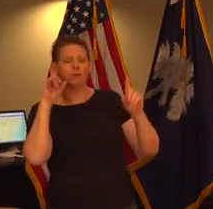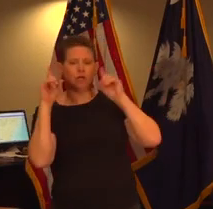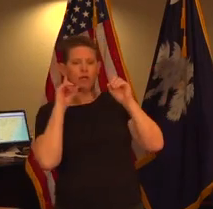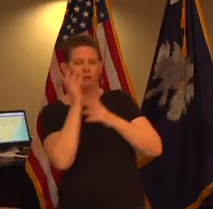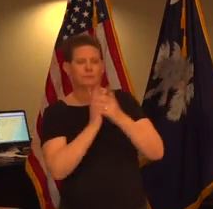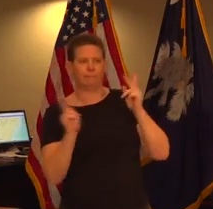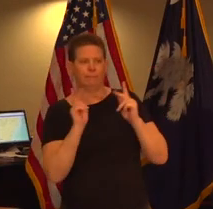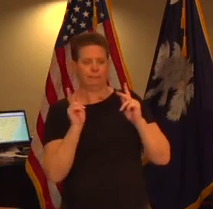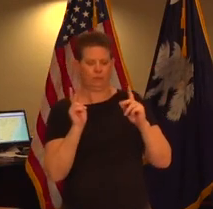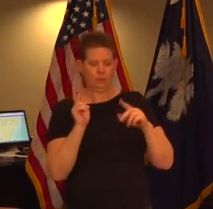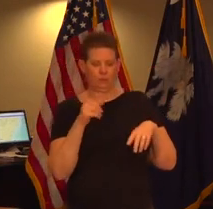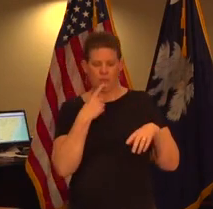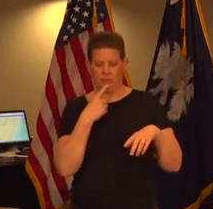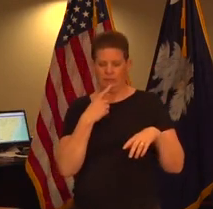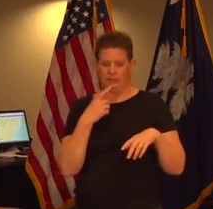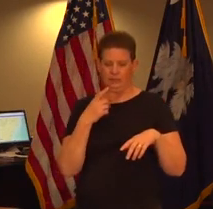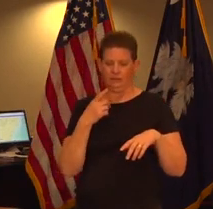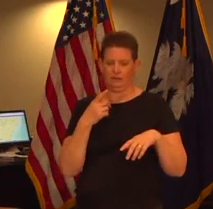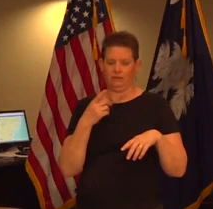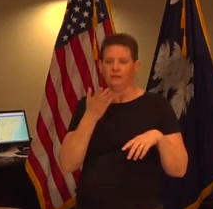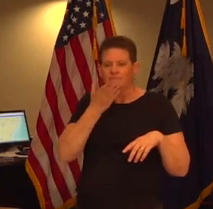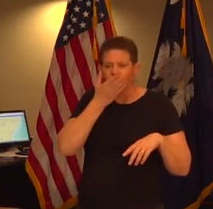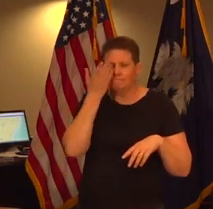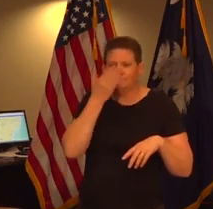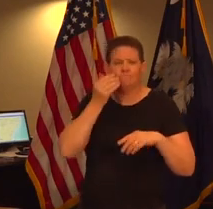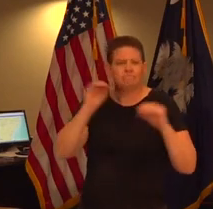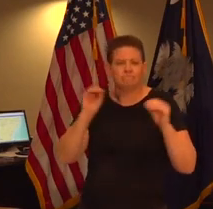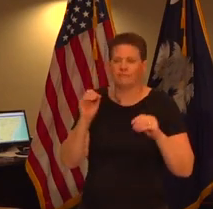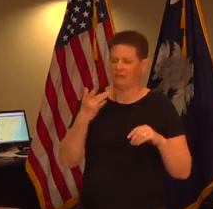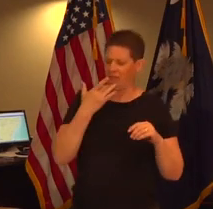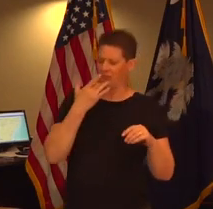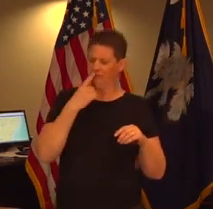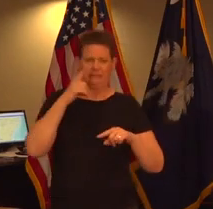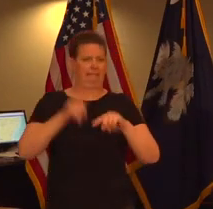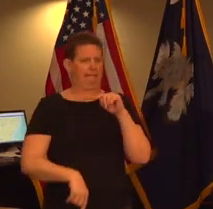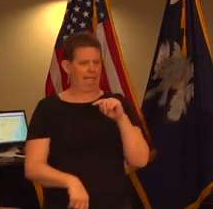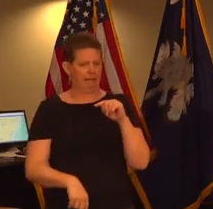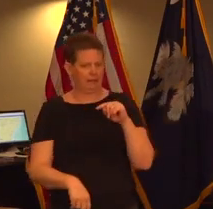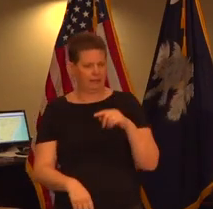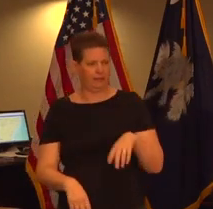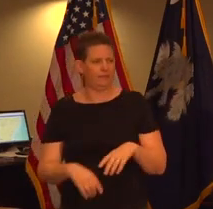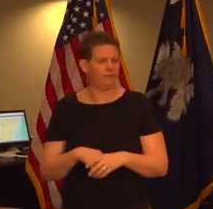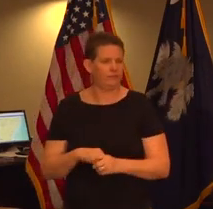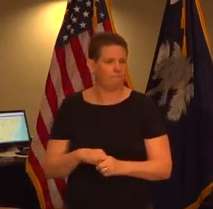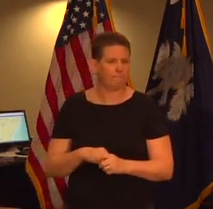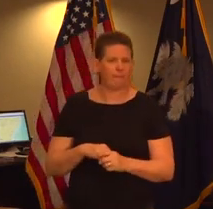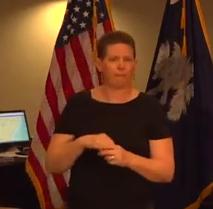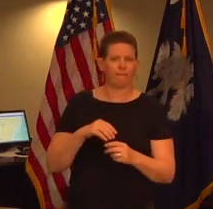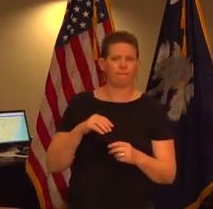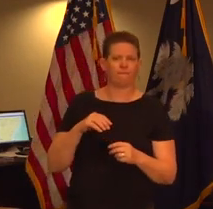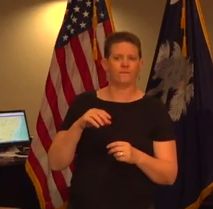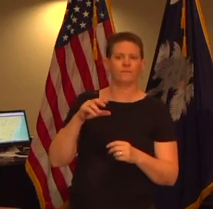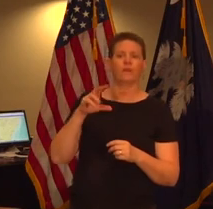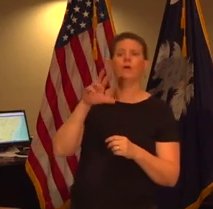who have said they uh had lost a sense of smell or lost sense of taste there was an article in here at time this morning that that could actually